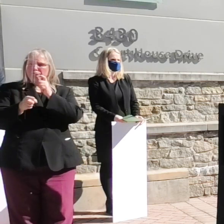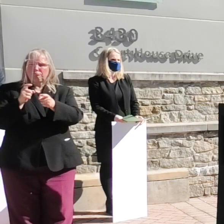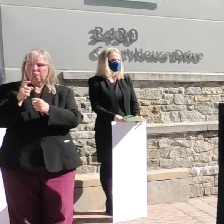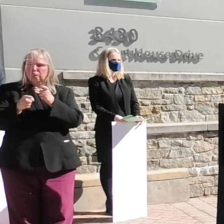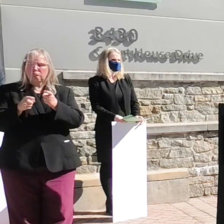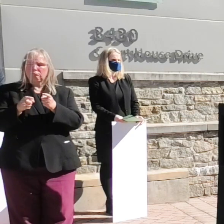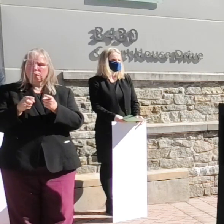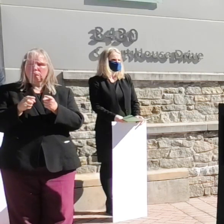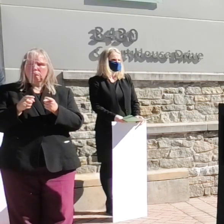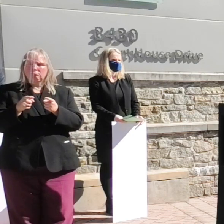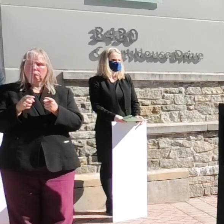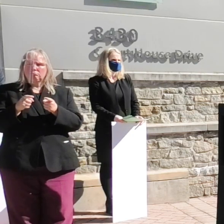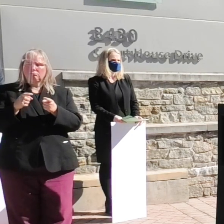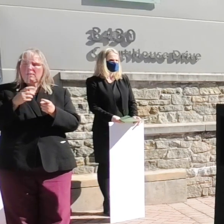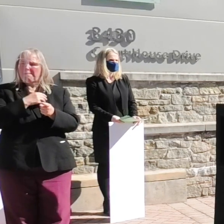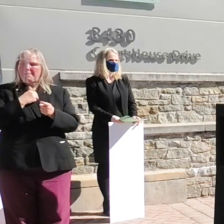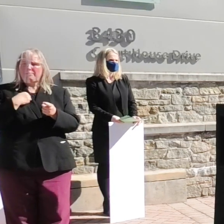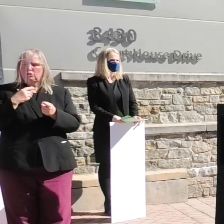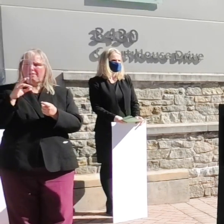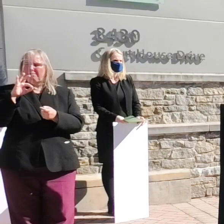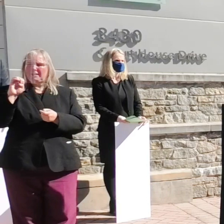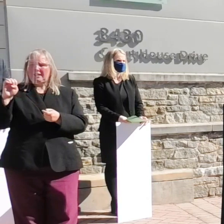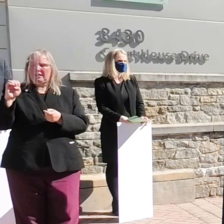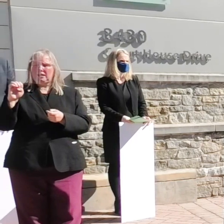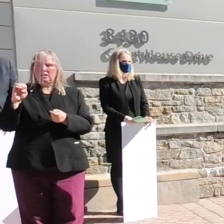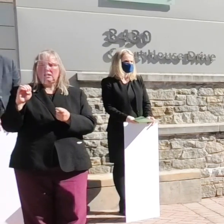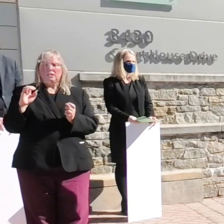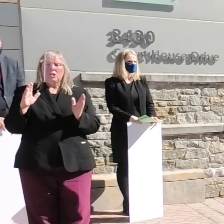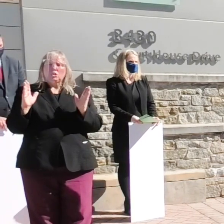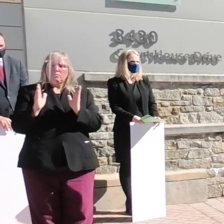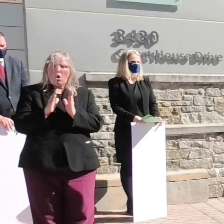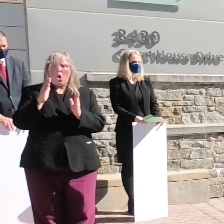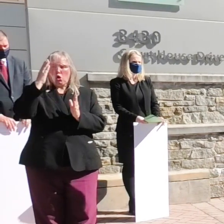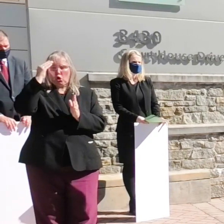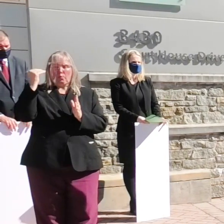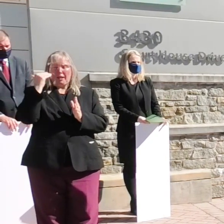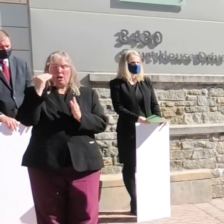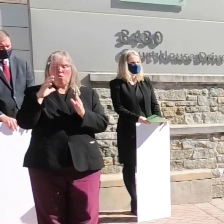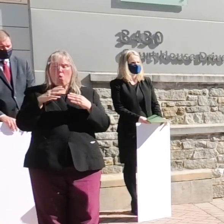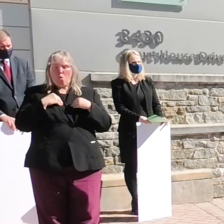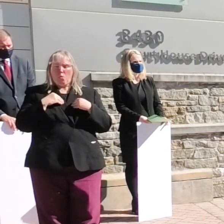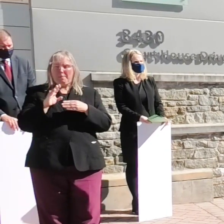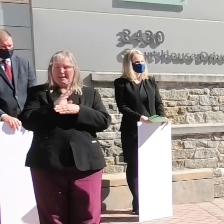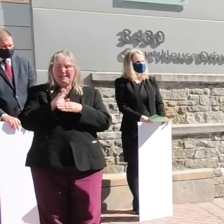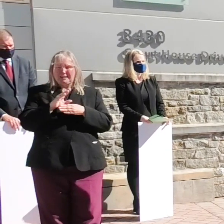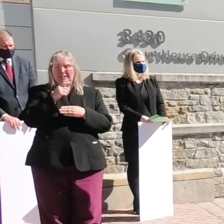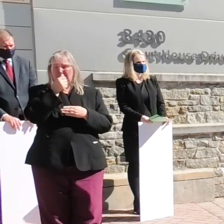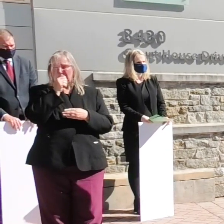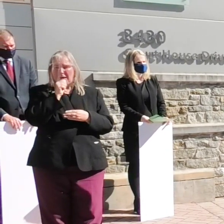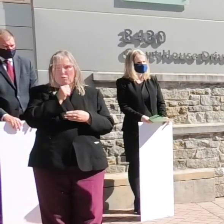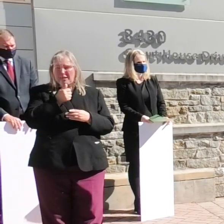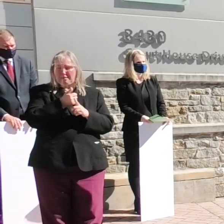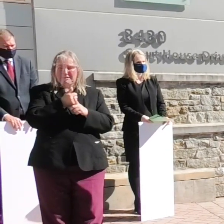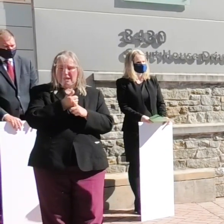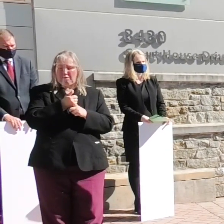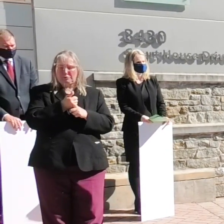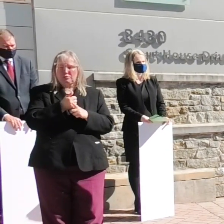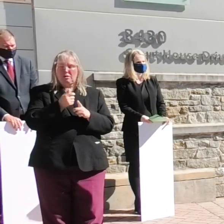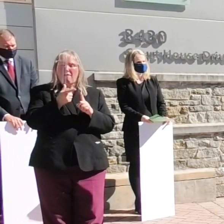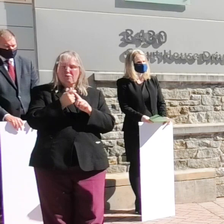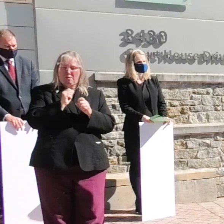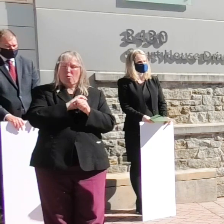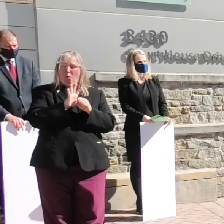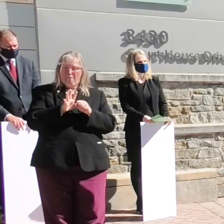contribute membership fee small Korean owned business are suffering themselves from